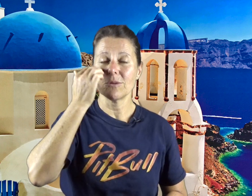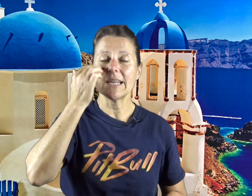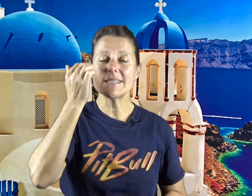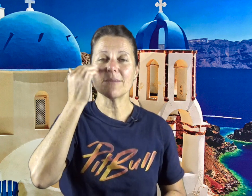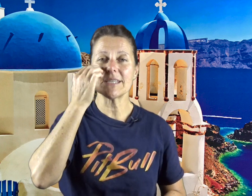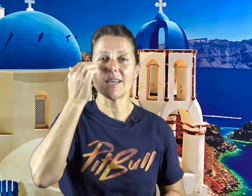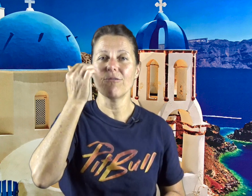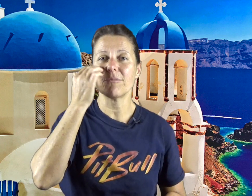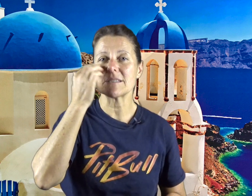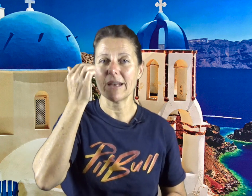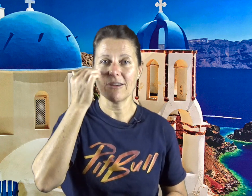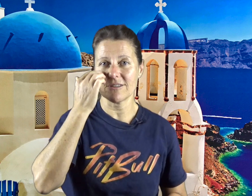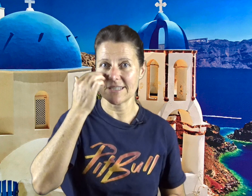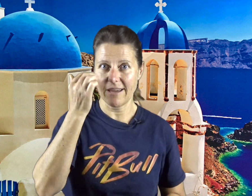releasing myself from this money curse now.